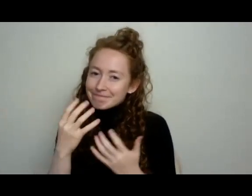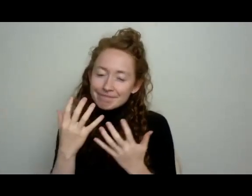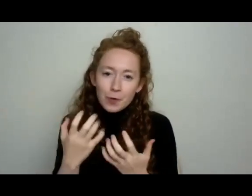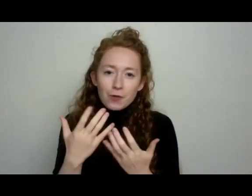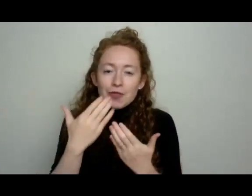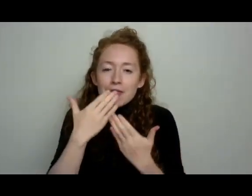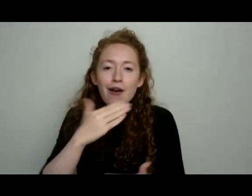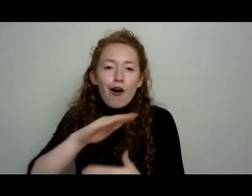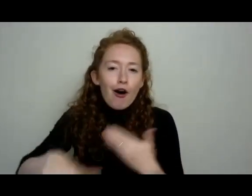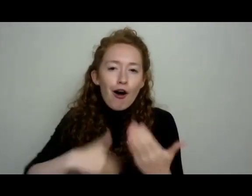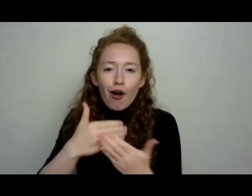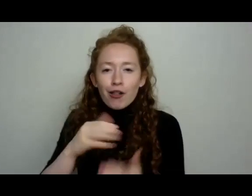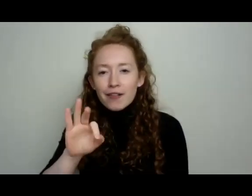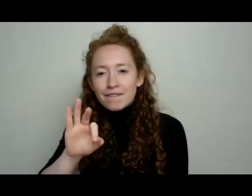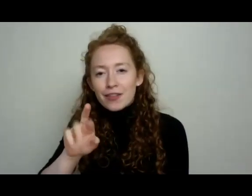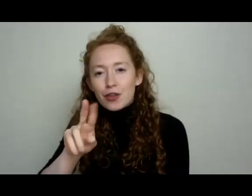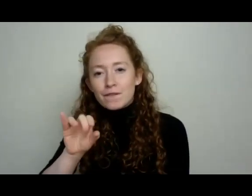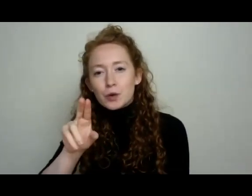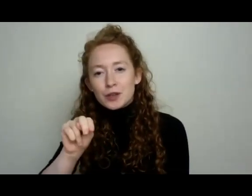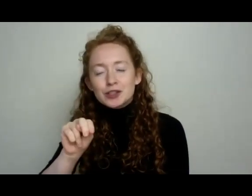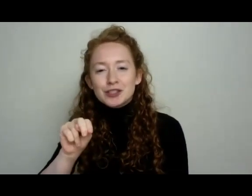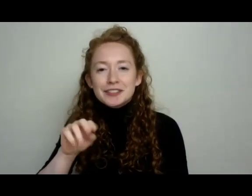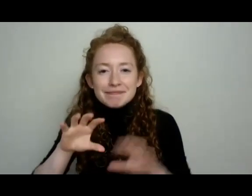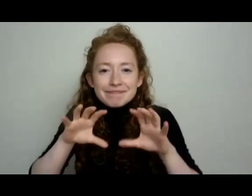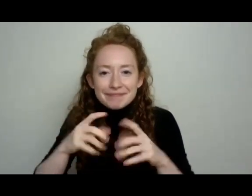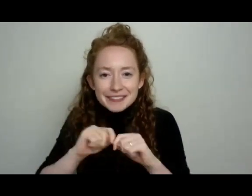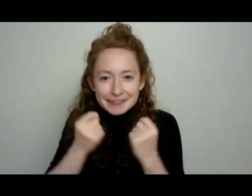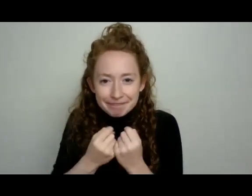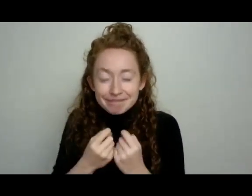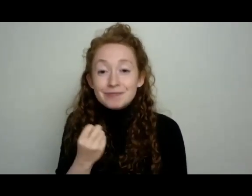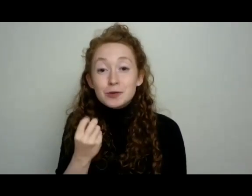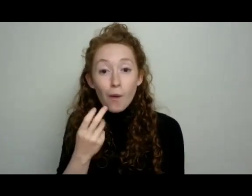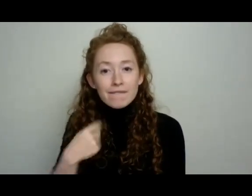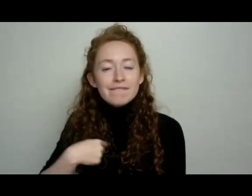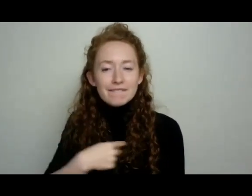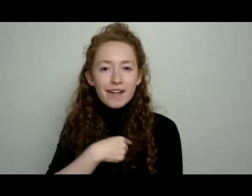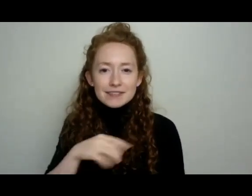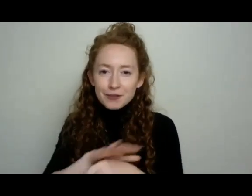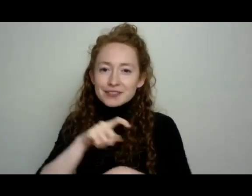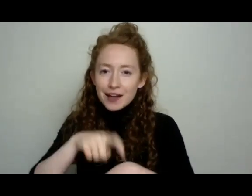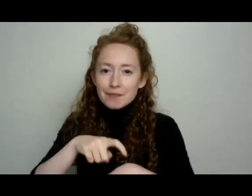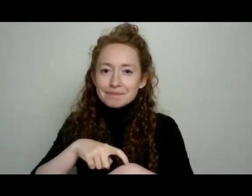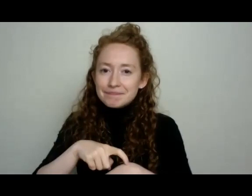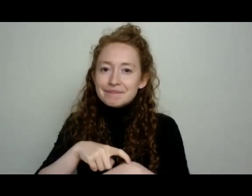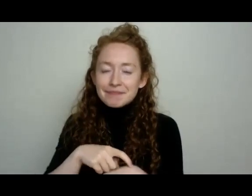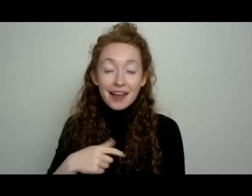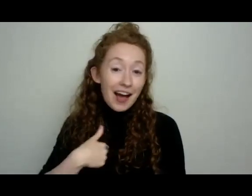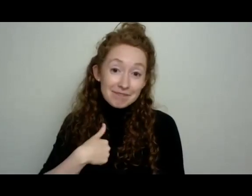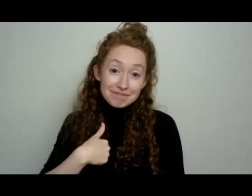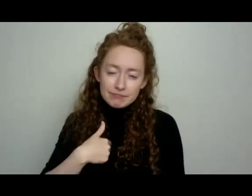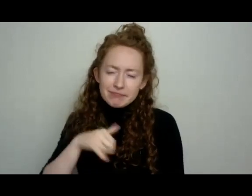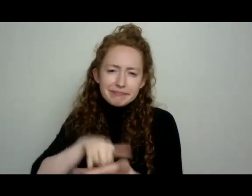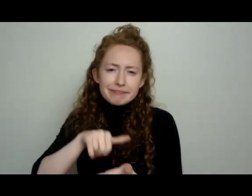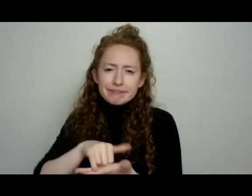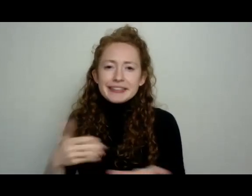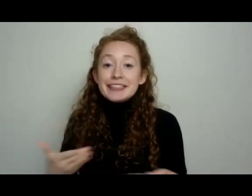and friends. But there are 12 of us full time here at Fruition Seeds making everything possible. And I wouldn't be here smiling today